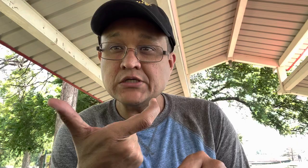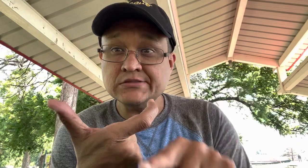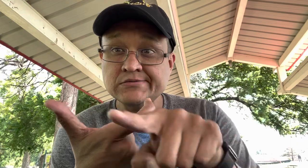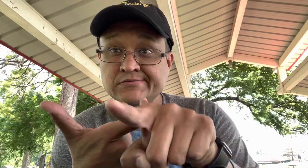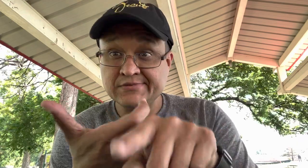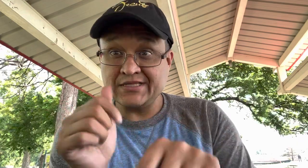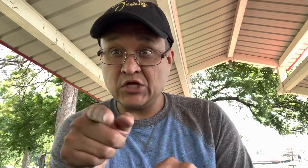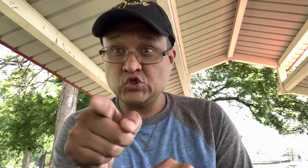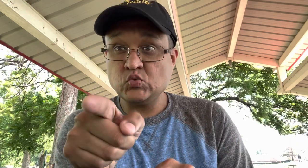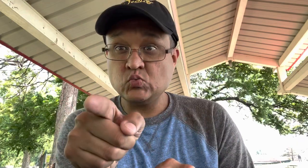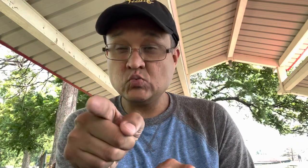and you that are watching